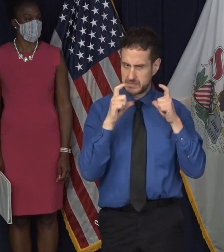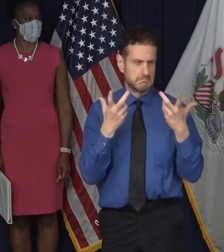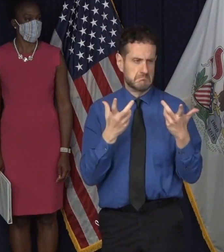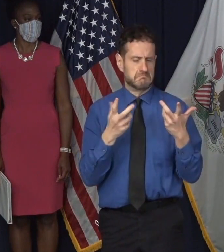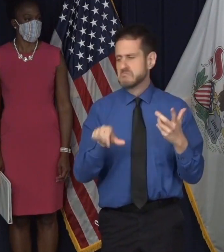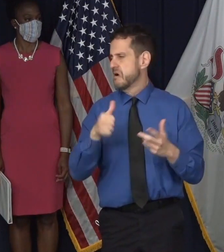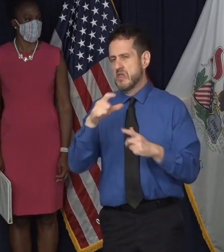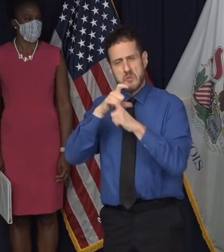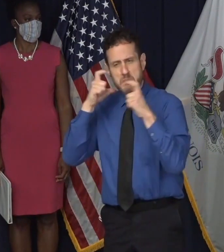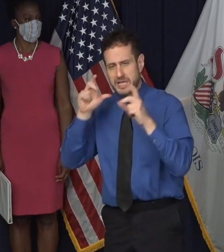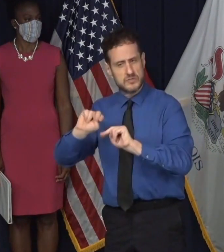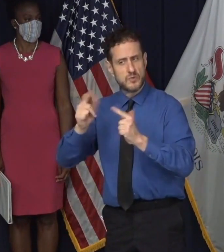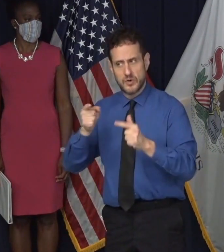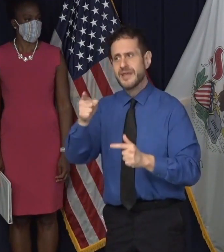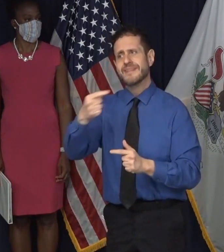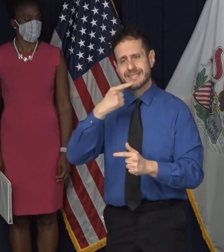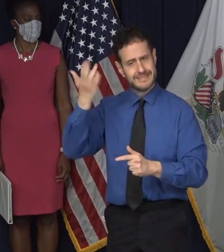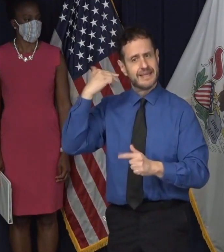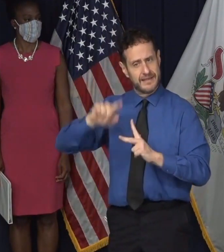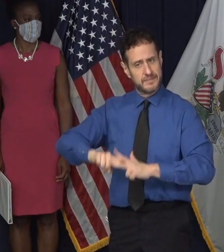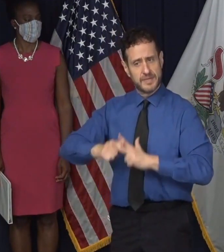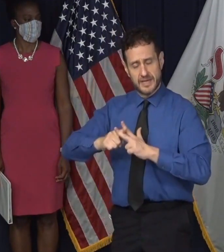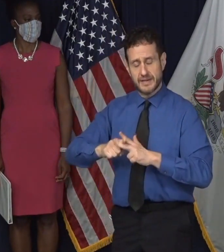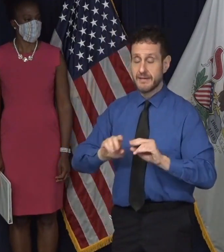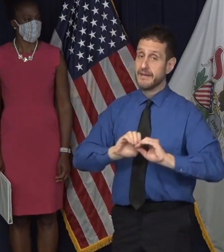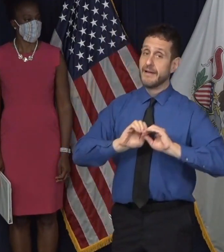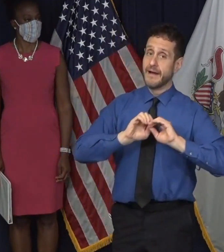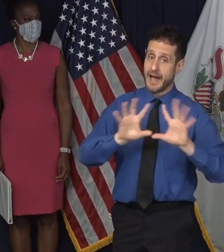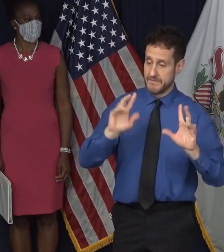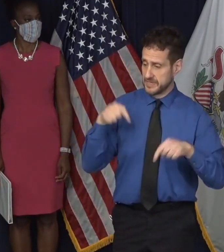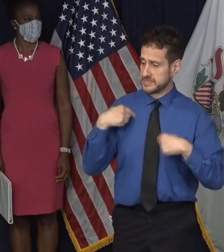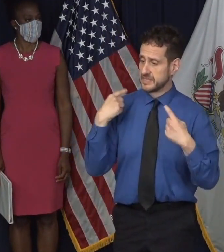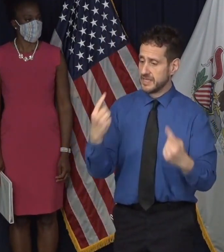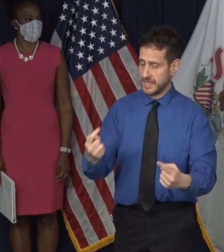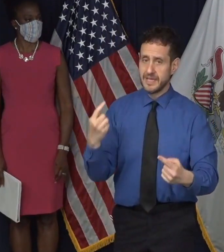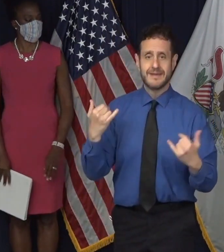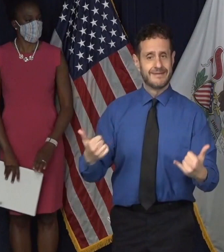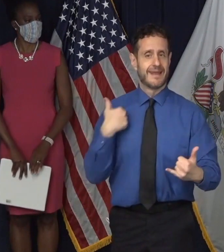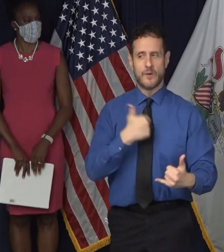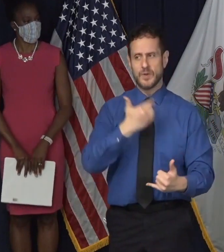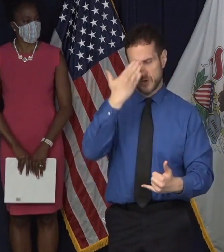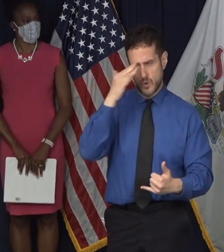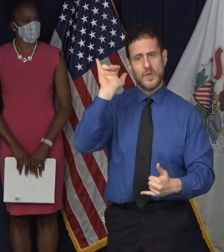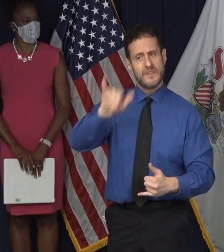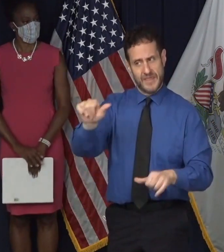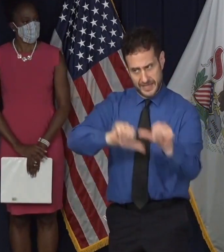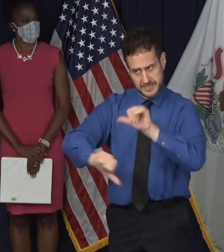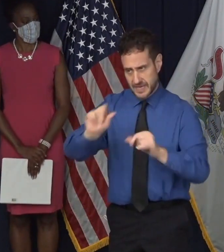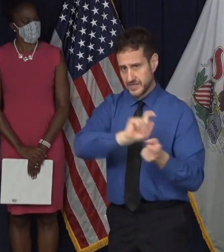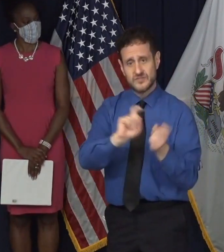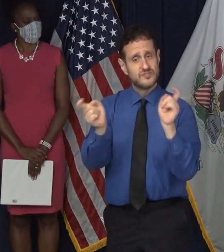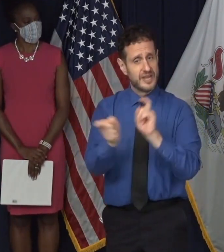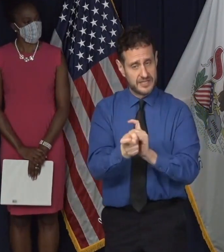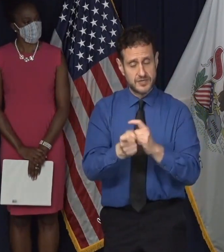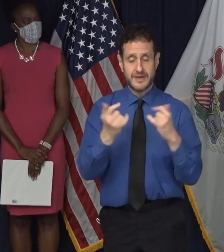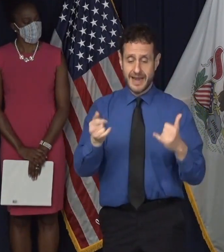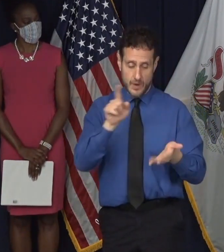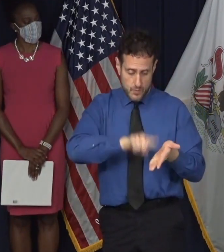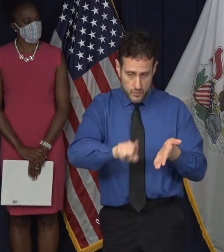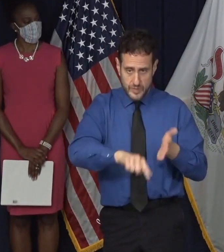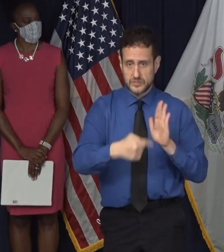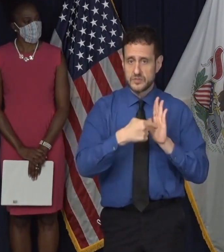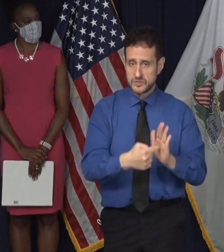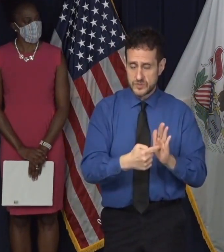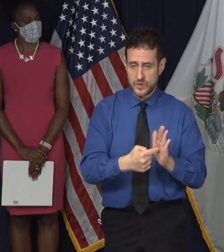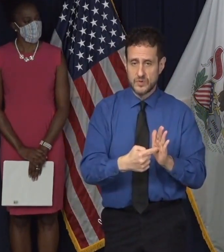something they said at the very beginning. Um, we obviously have all discovered that that science has changed. We have studies now that show